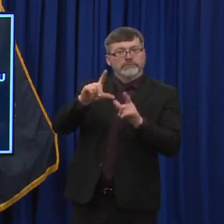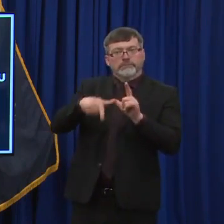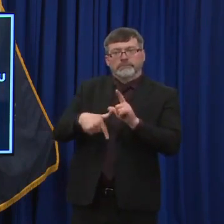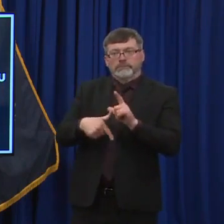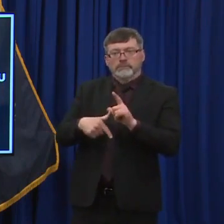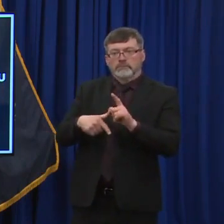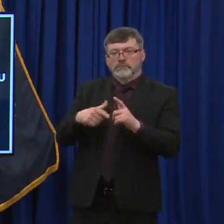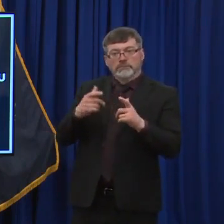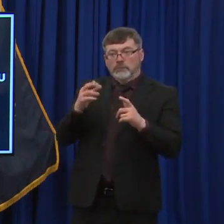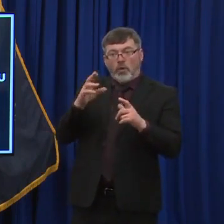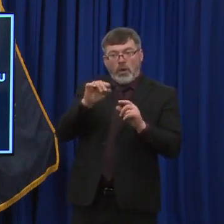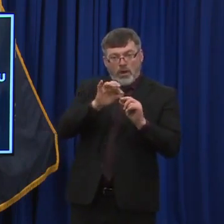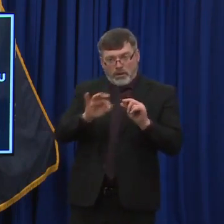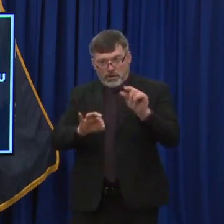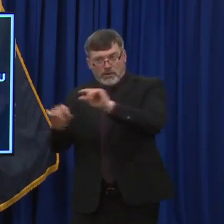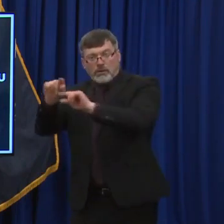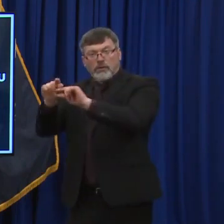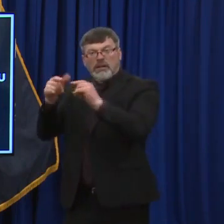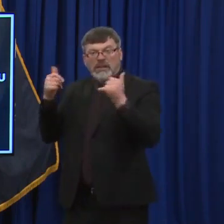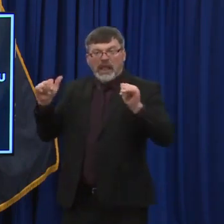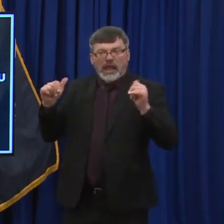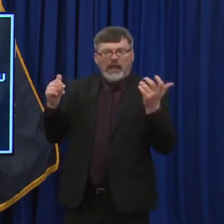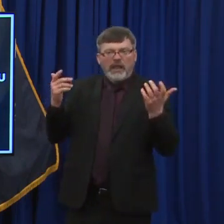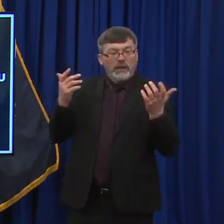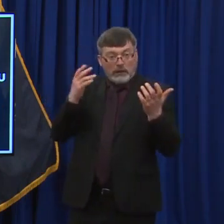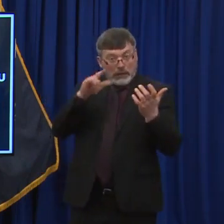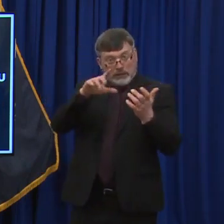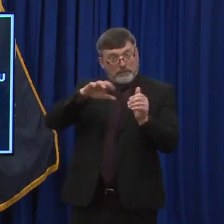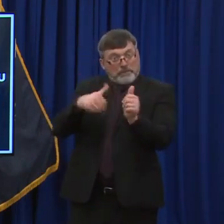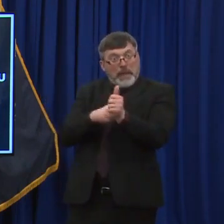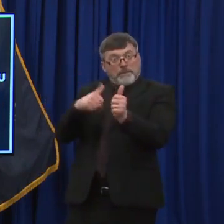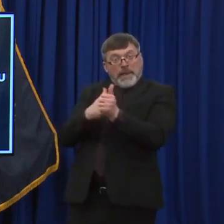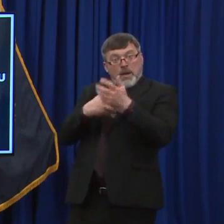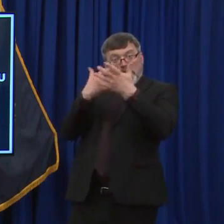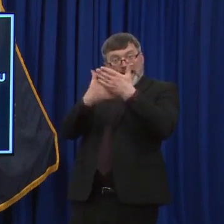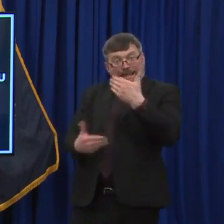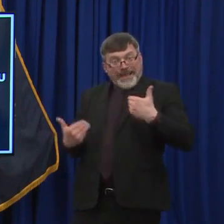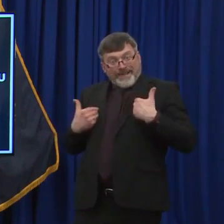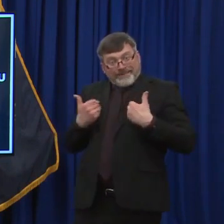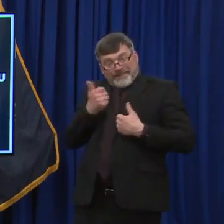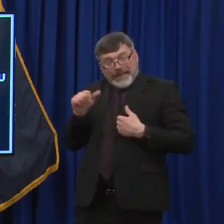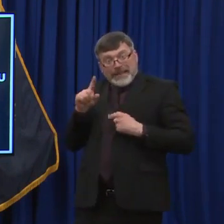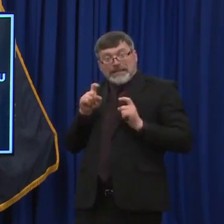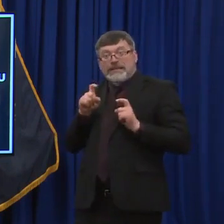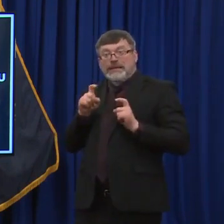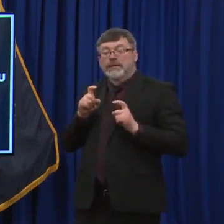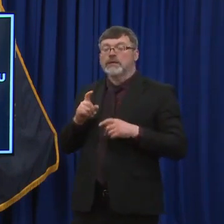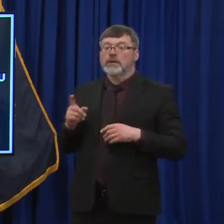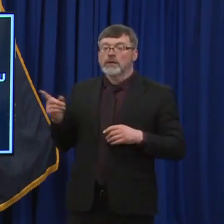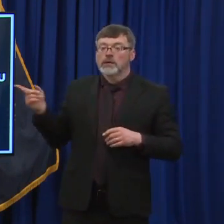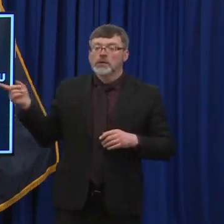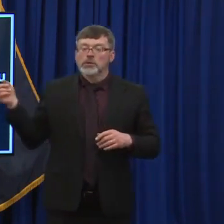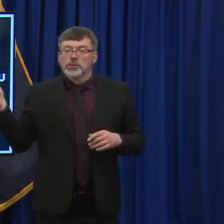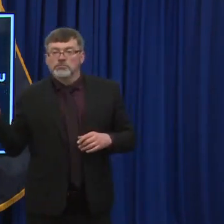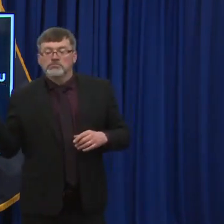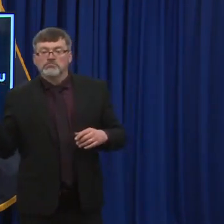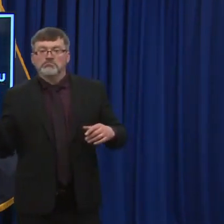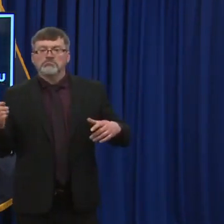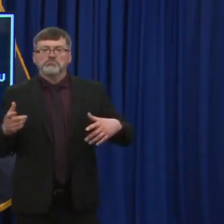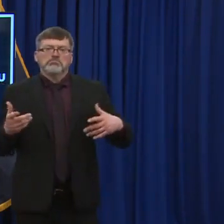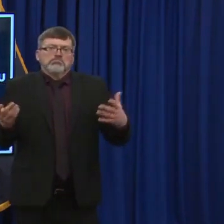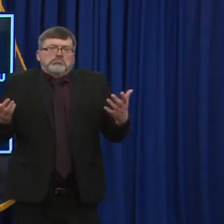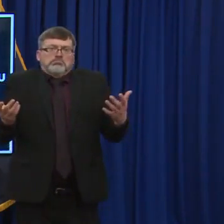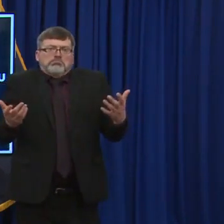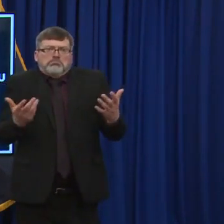vaccine becomes available. Will New Hampshire add a wait list at any point? No, you know, I think Perry and his team, if I may, have done a very good job of, of when